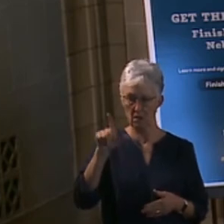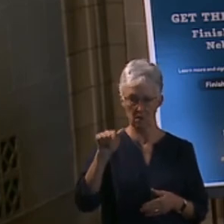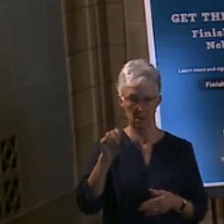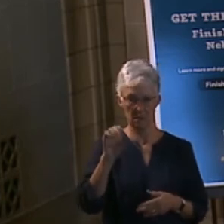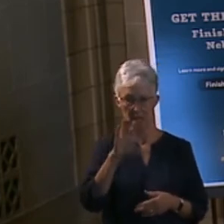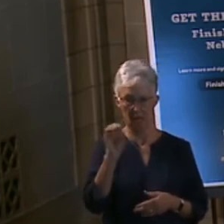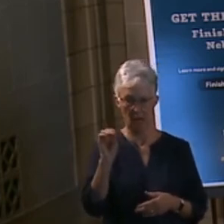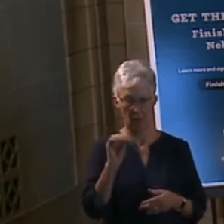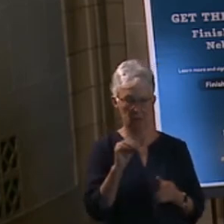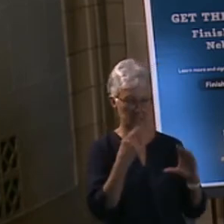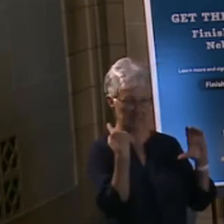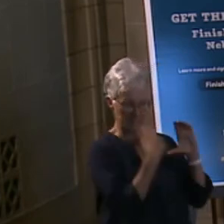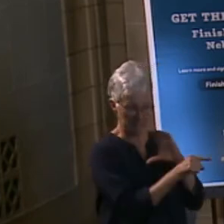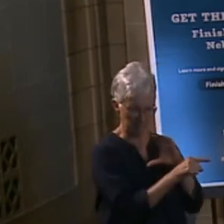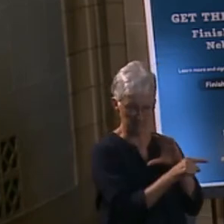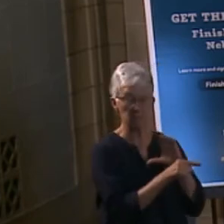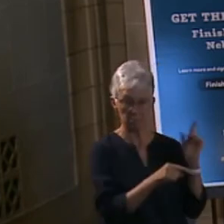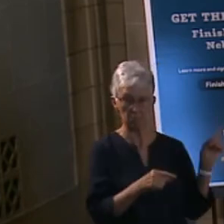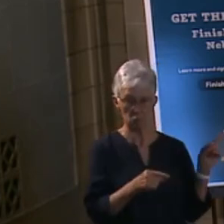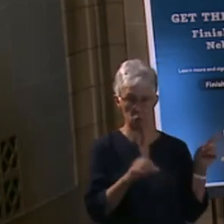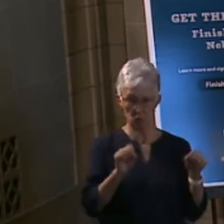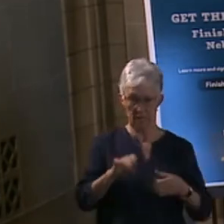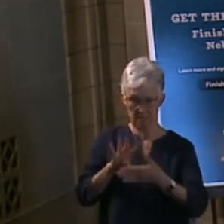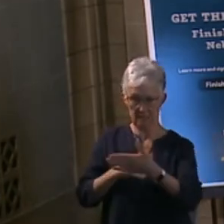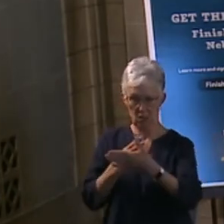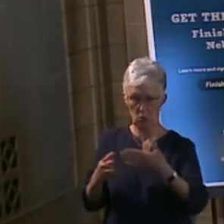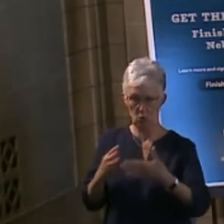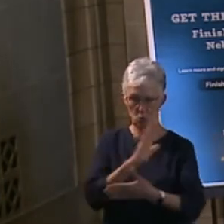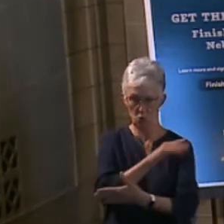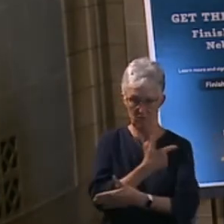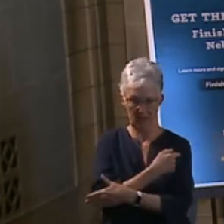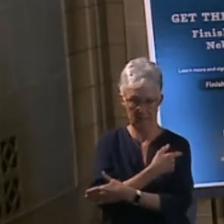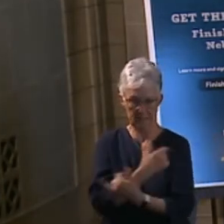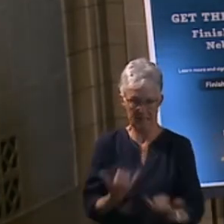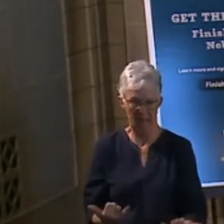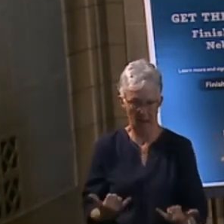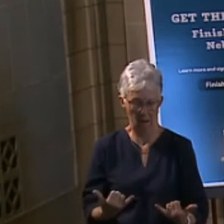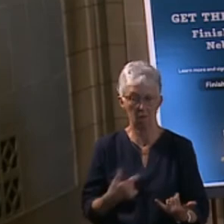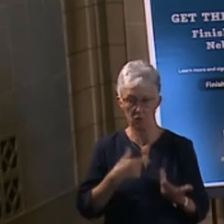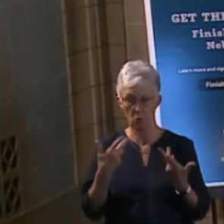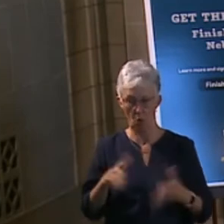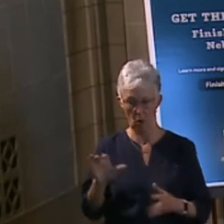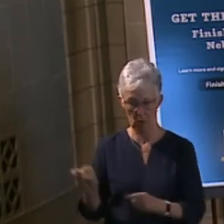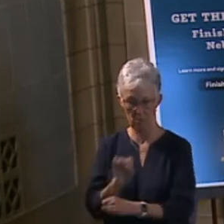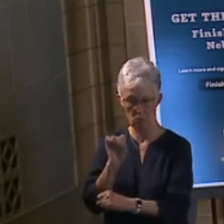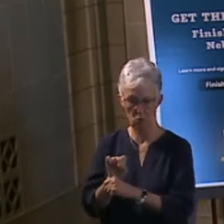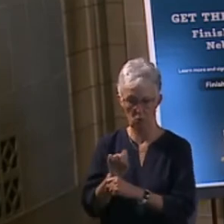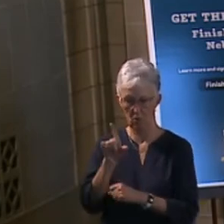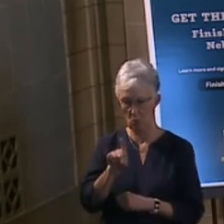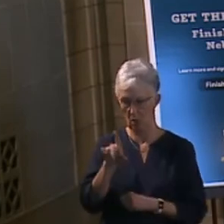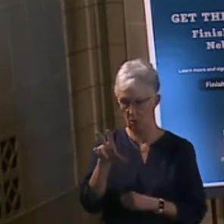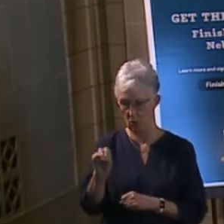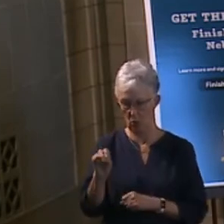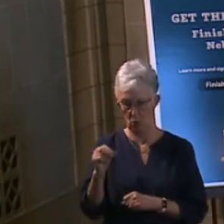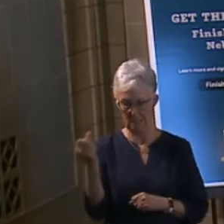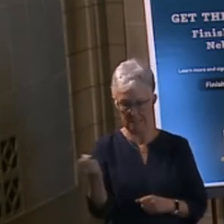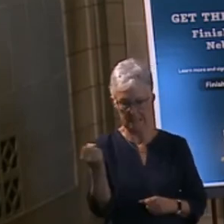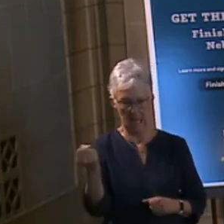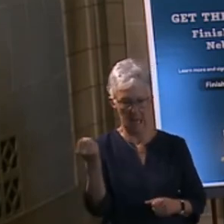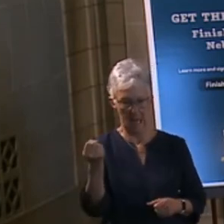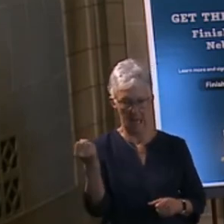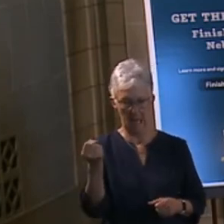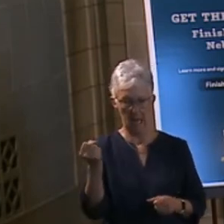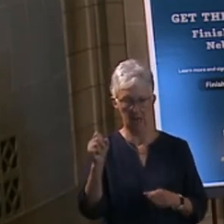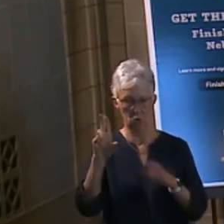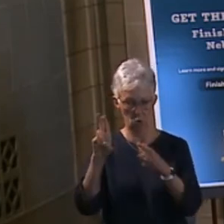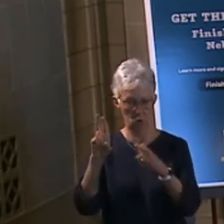letting me know that I could get scheduled for my vaccine, and I am now scheduled for 1.30 on Saturday at